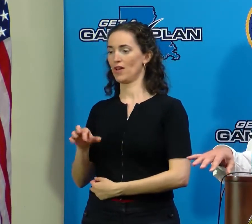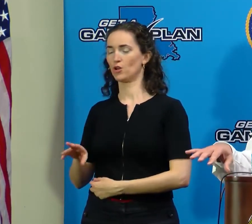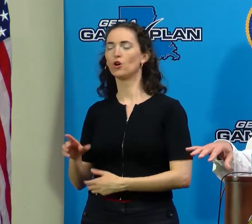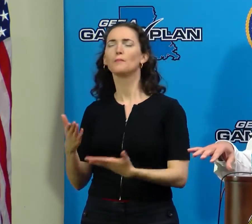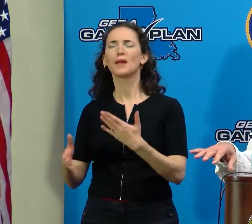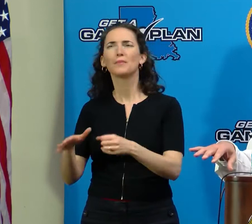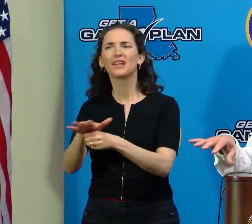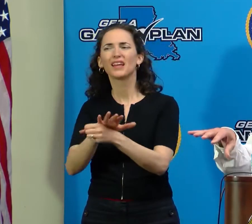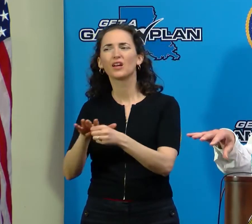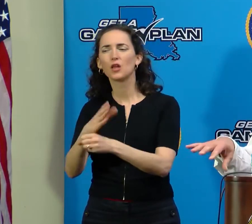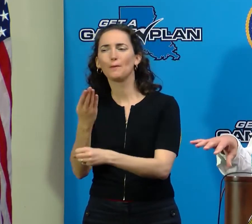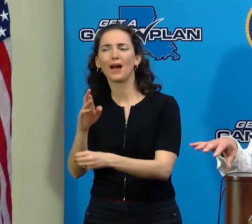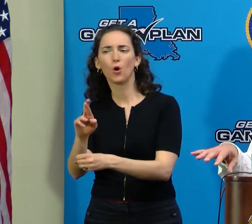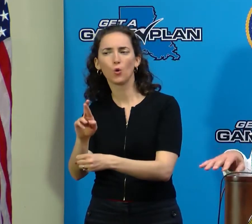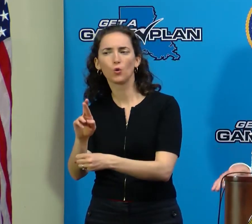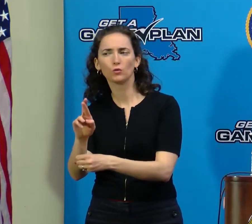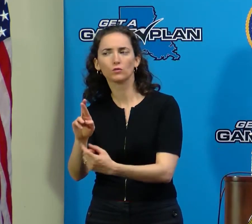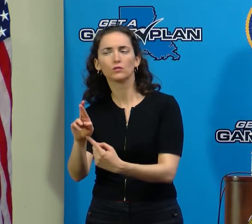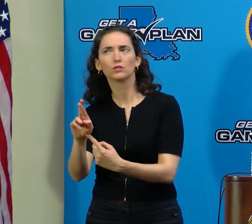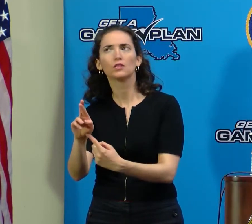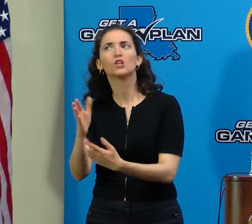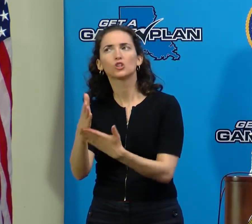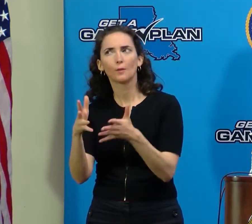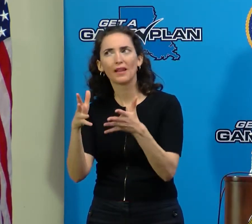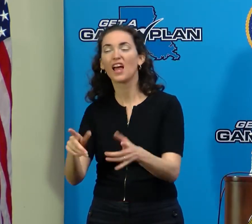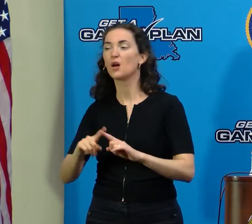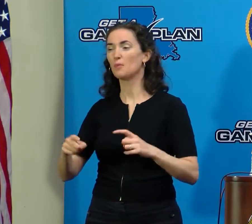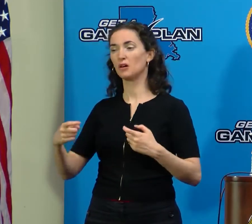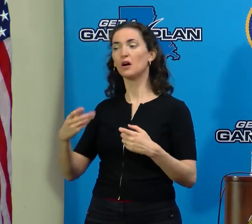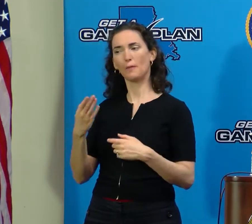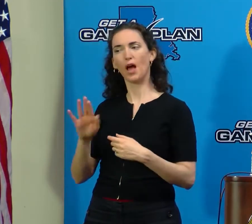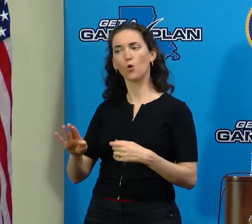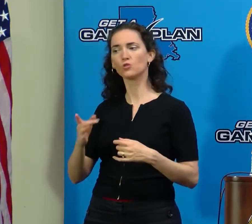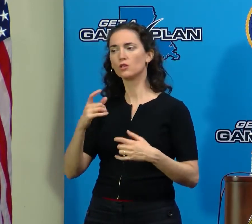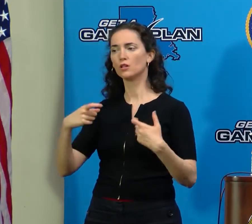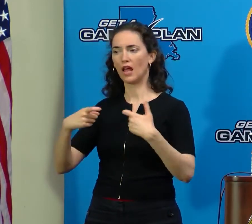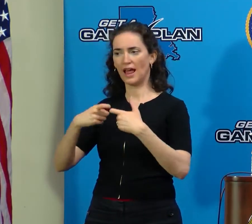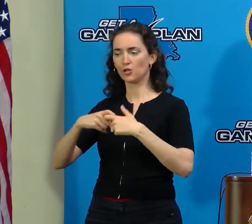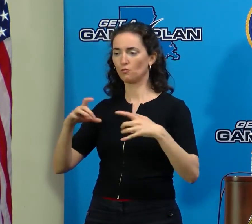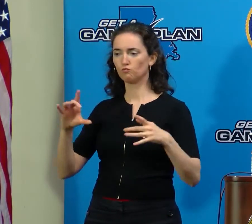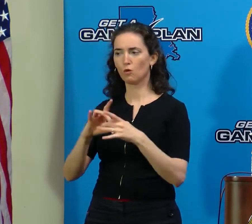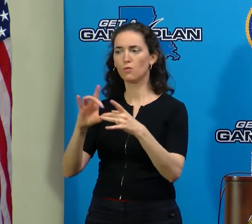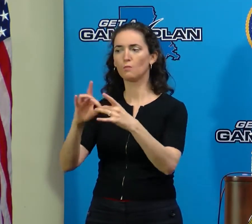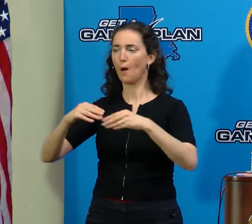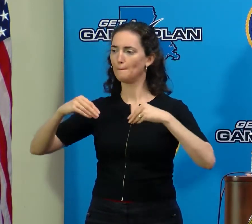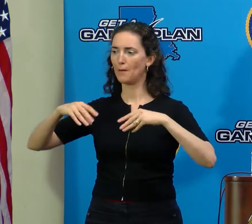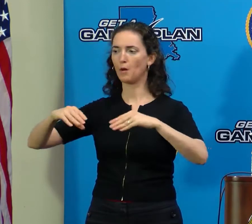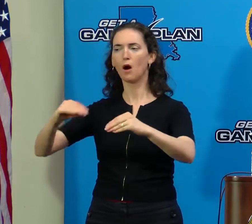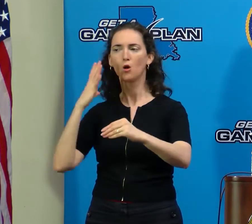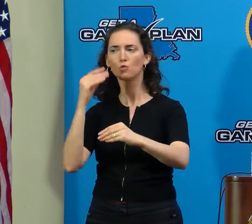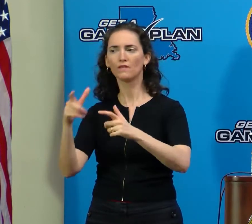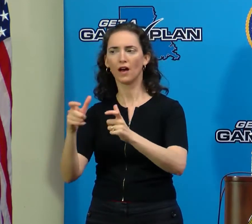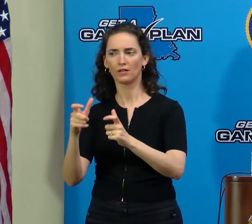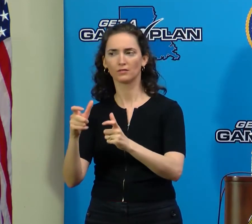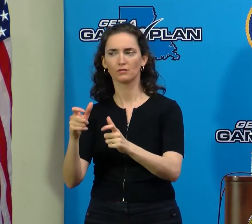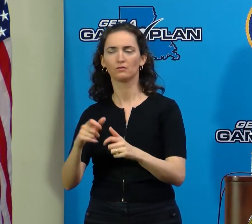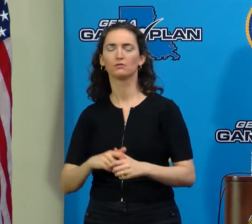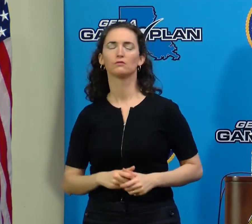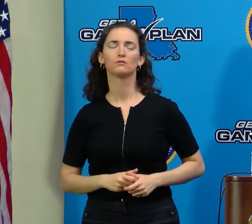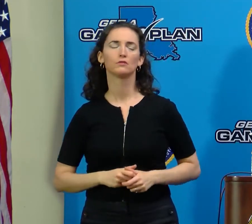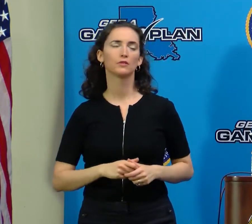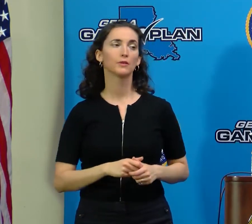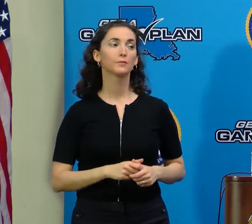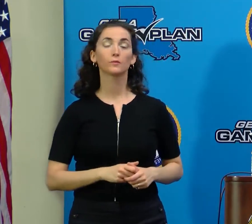here in the Baton Rouge area, although the power has been coming back on here fairly quickly. And this